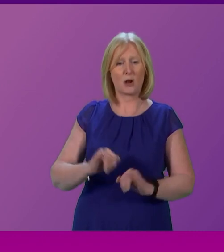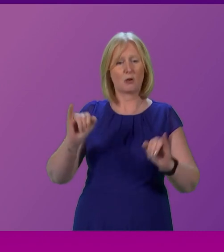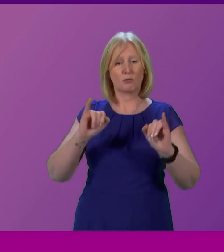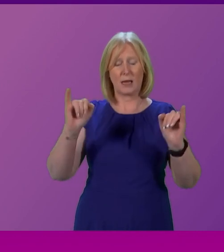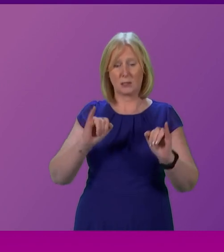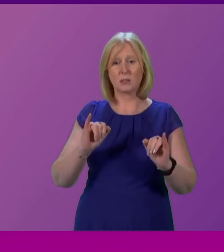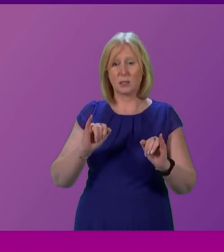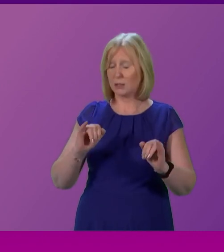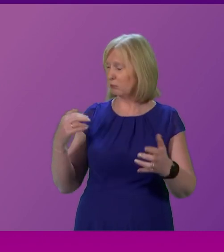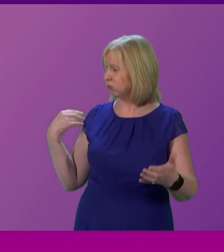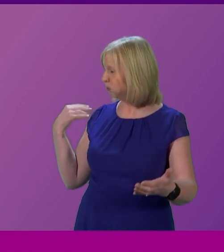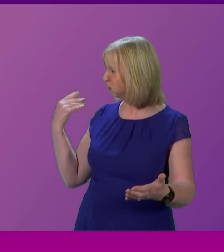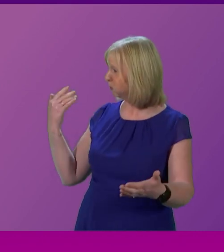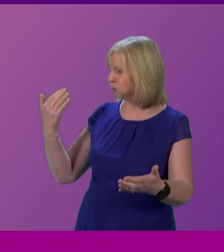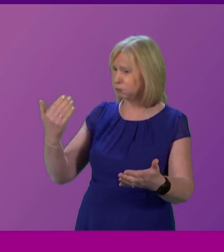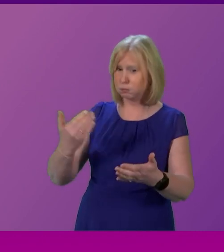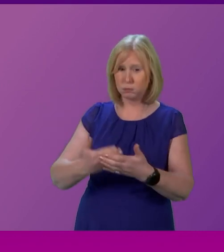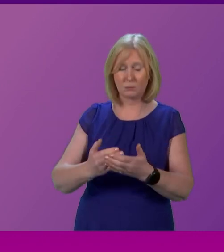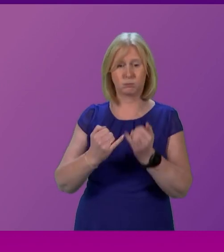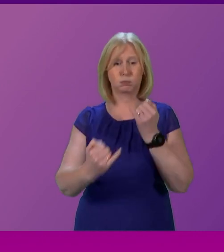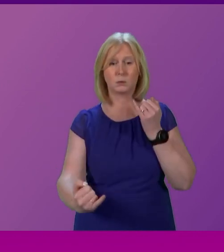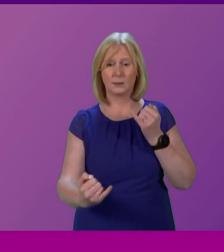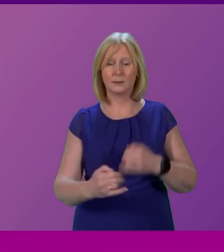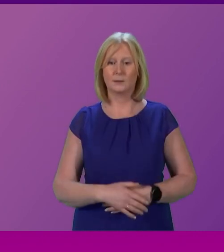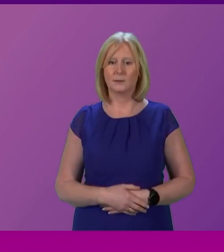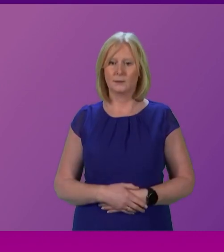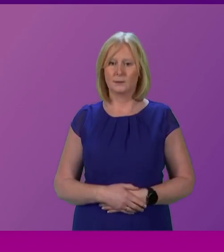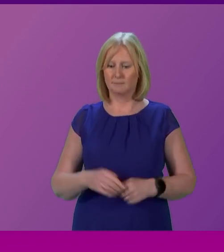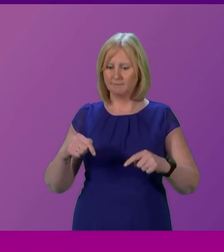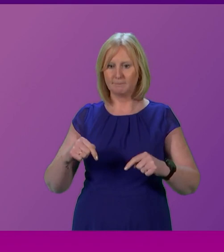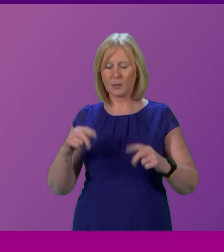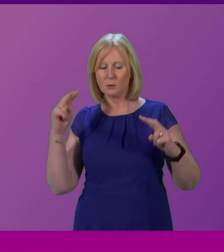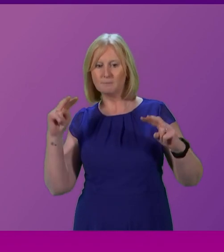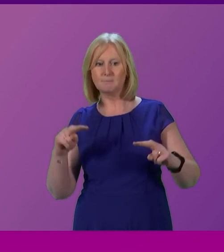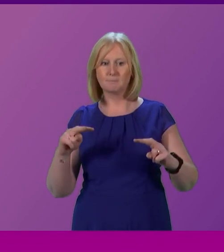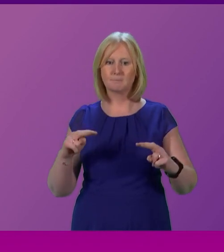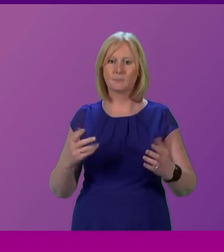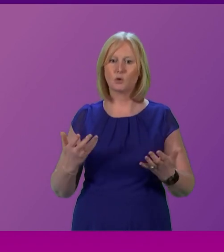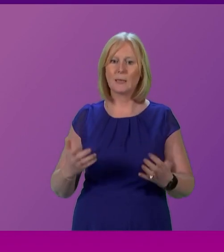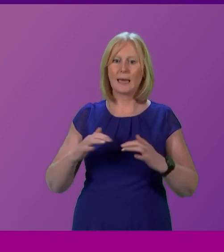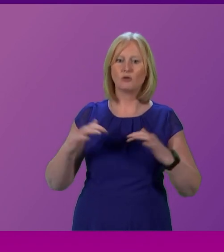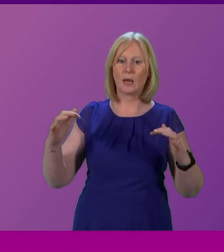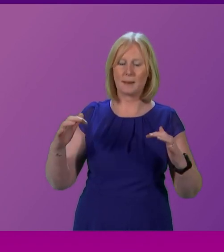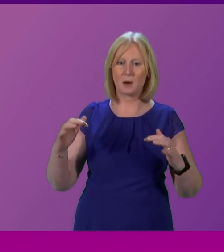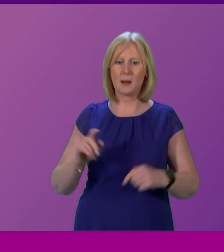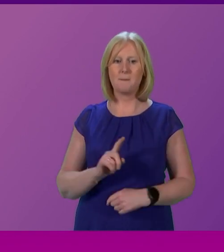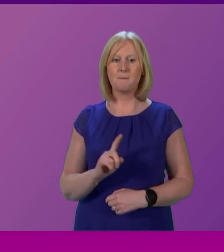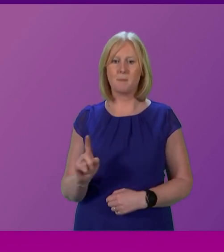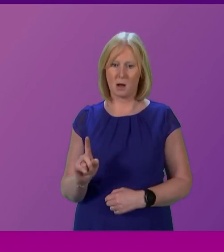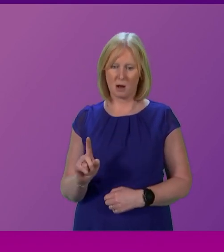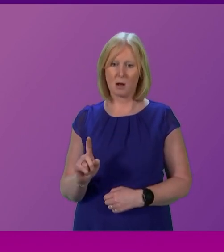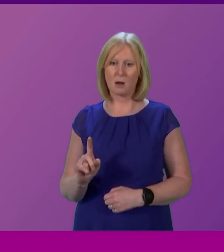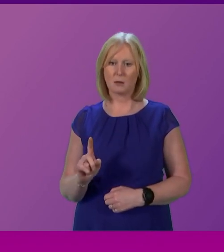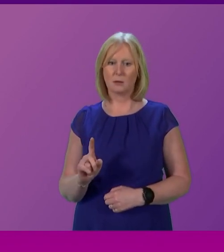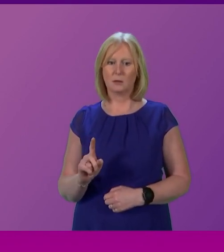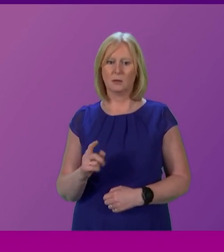Then here we are again. The eyes of the nation are fixed on this chamber. But far from the priorities they sent us here to deal with. They